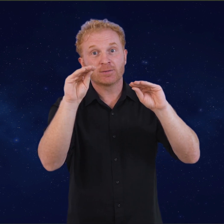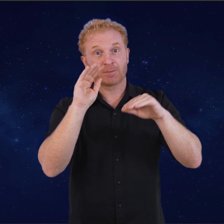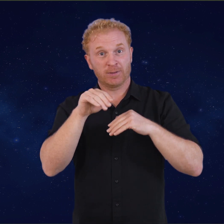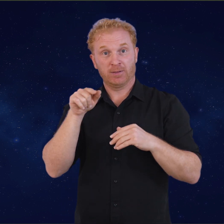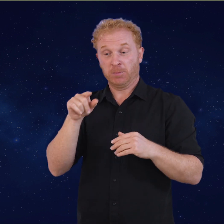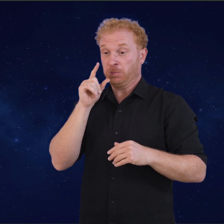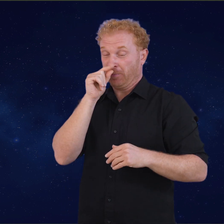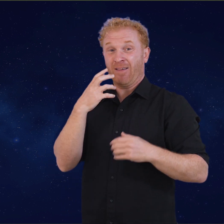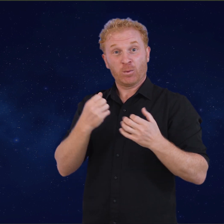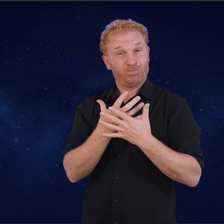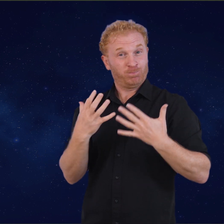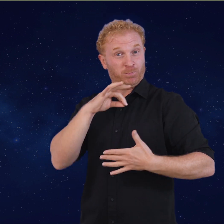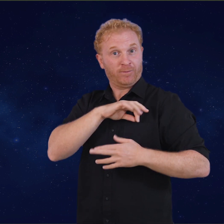psychedelic-assisted therapy.